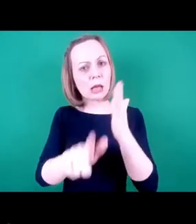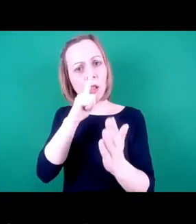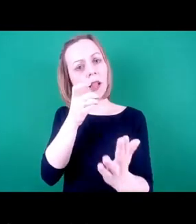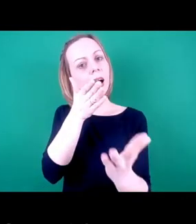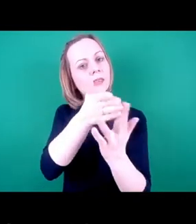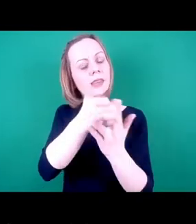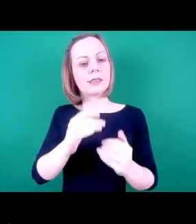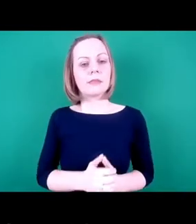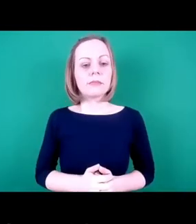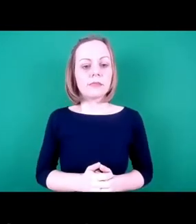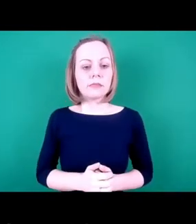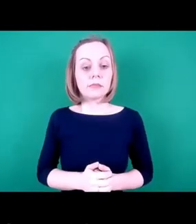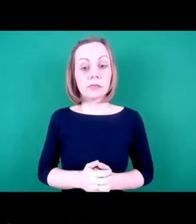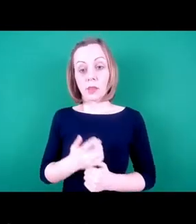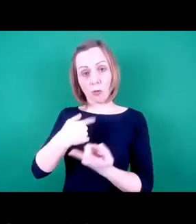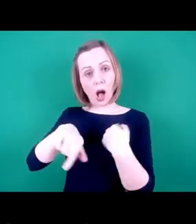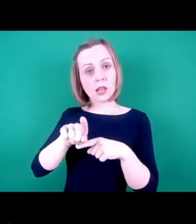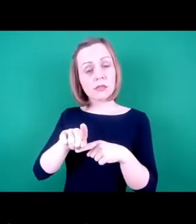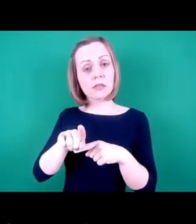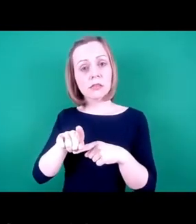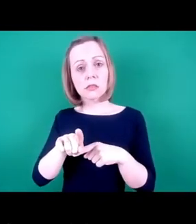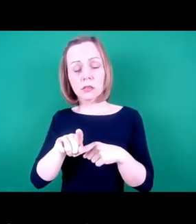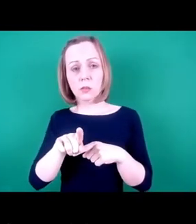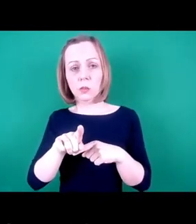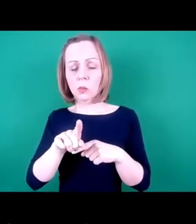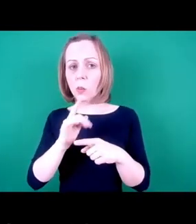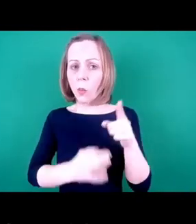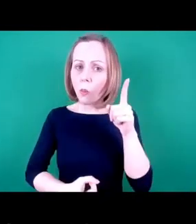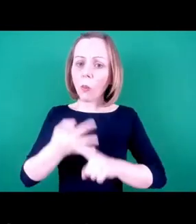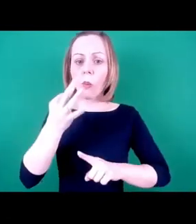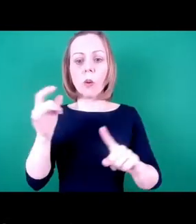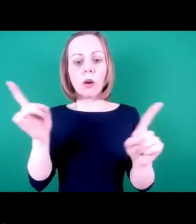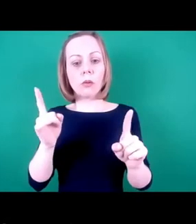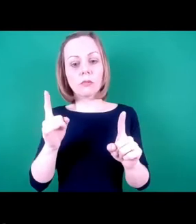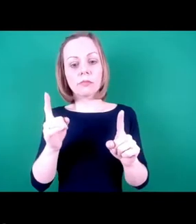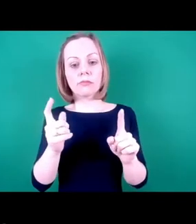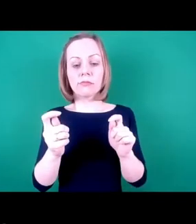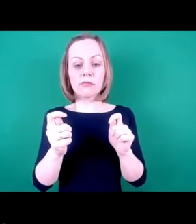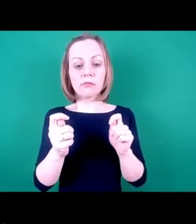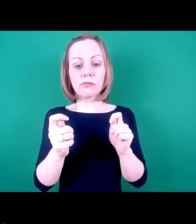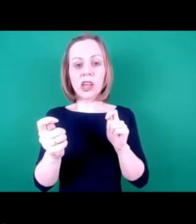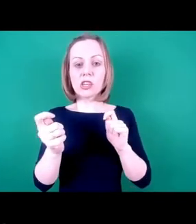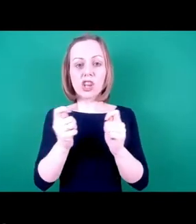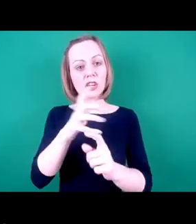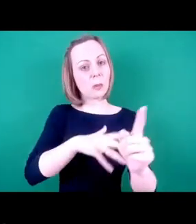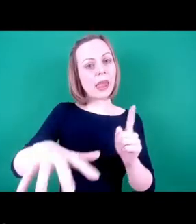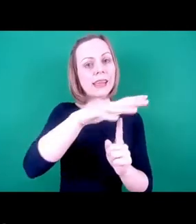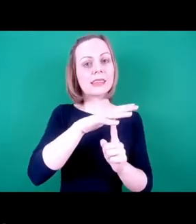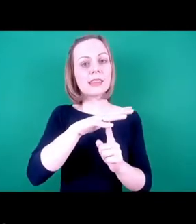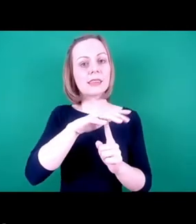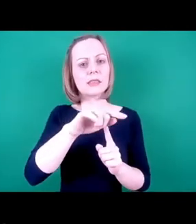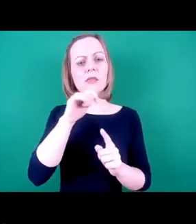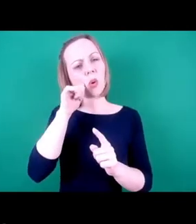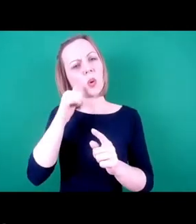in that direction for us at the gallery was the inclusion of a changing places facility as part of our new building, which opened in